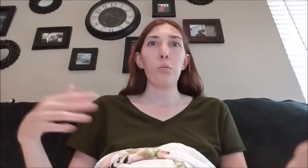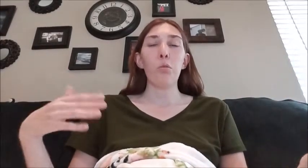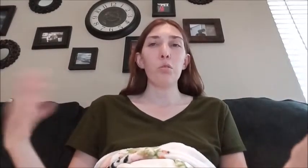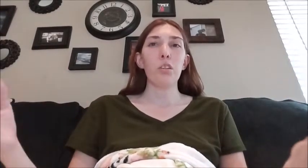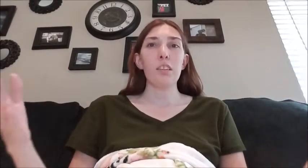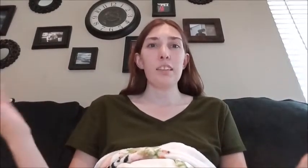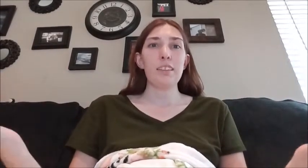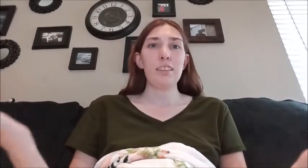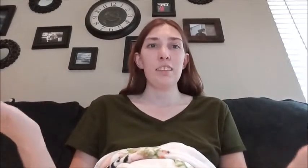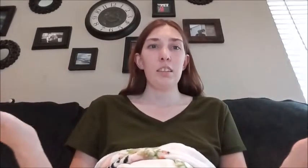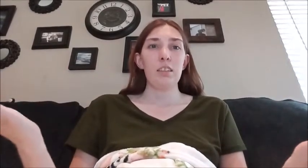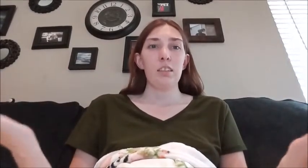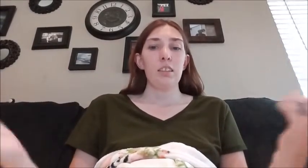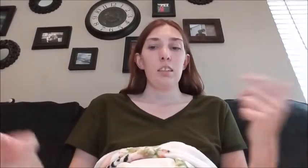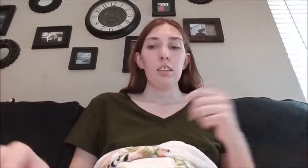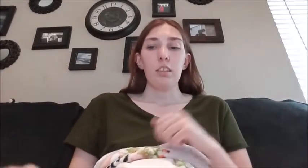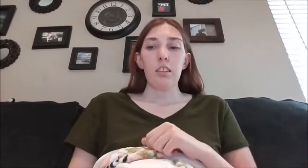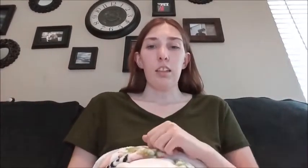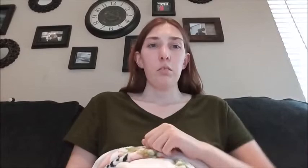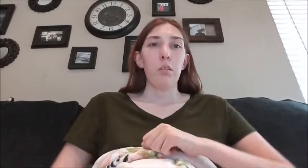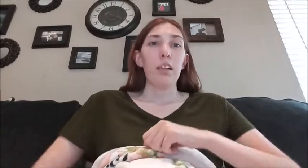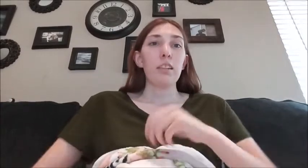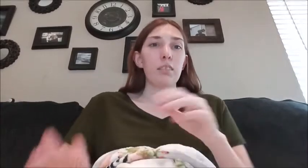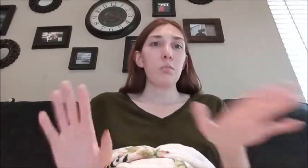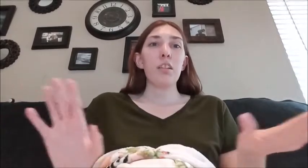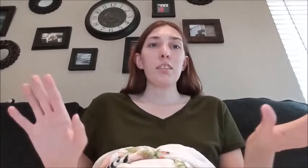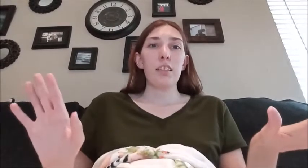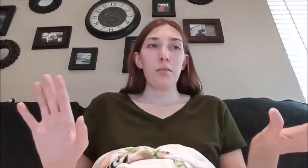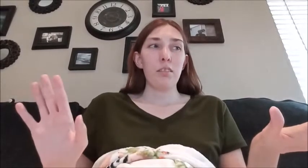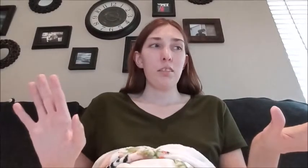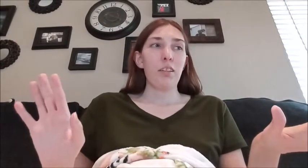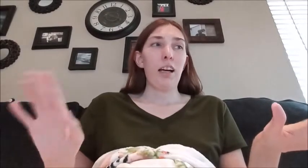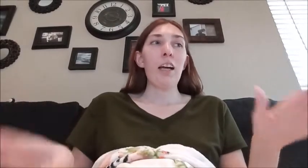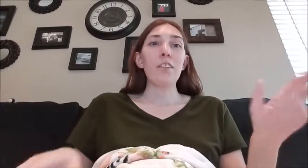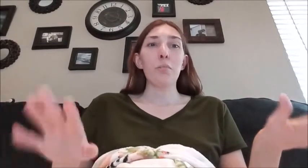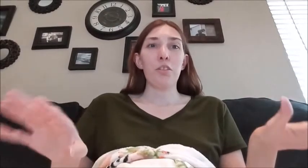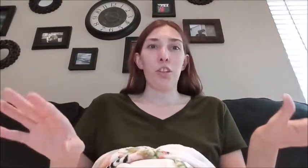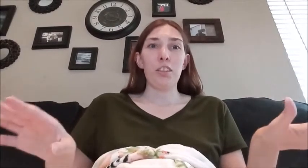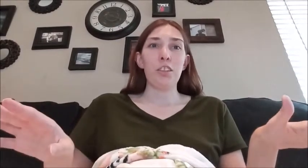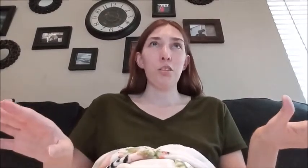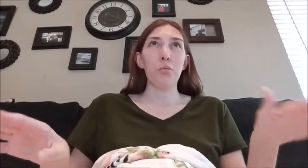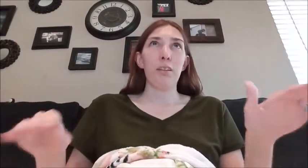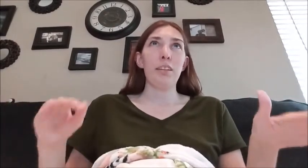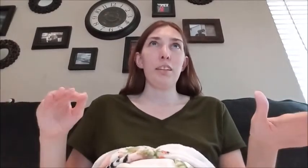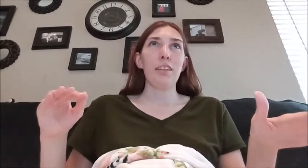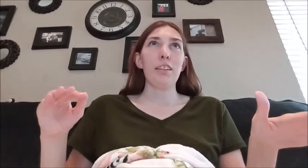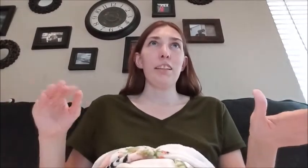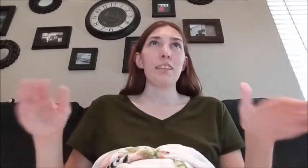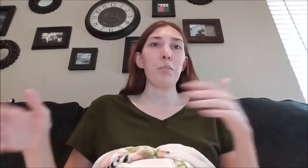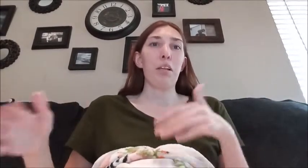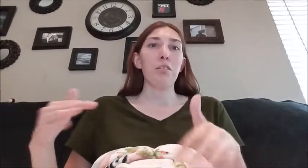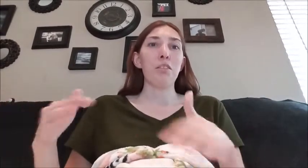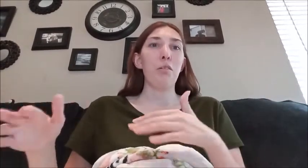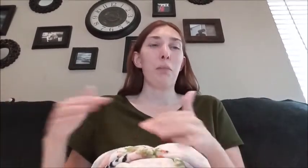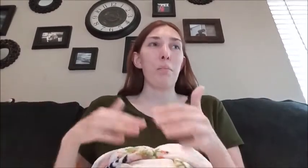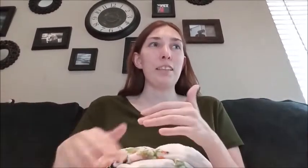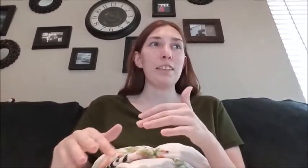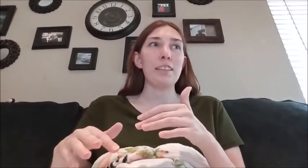people so it's like hmm yeah I can't to be honest like I have a little bit of trust issues with like someone else knowing my pins and